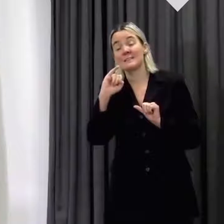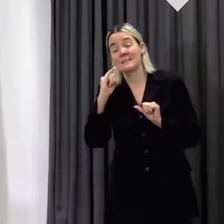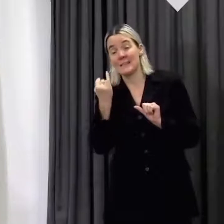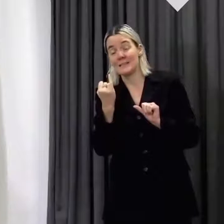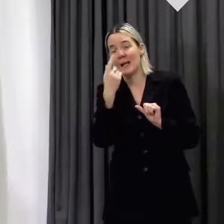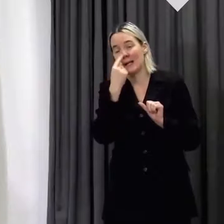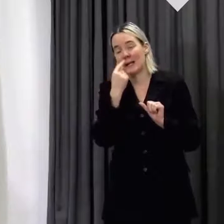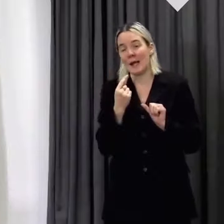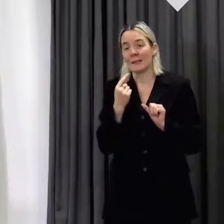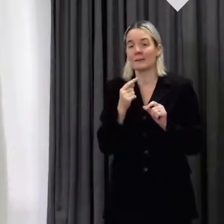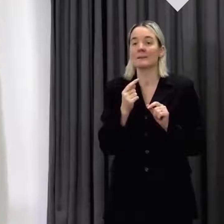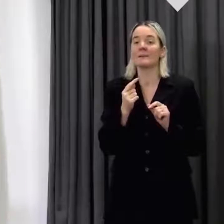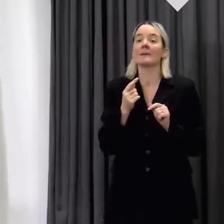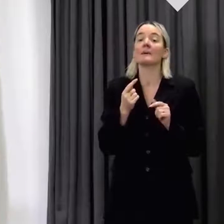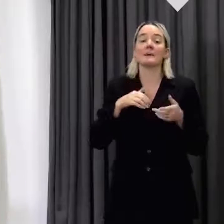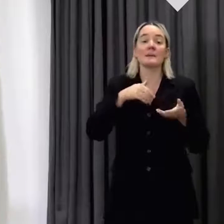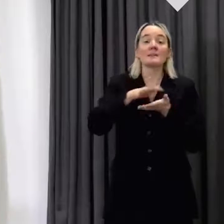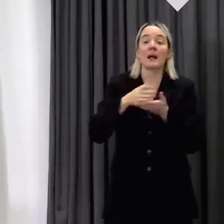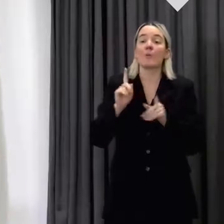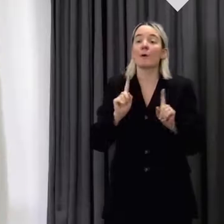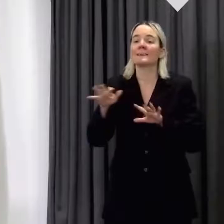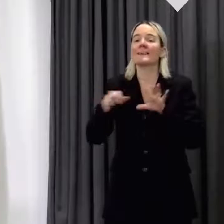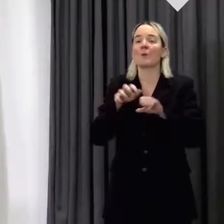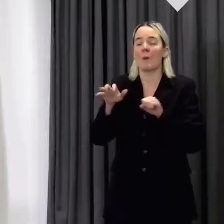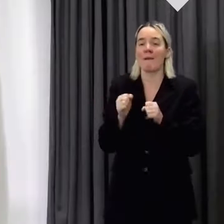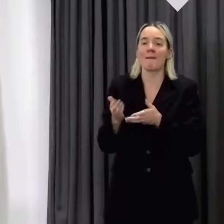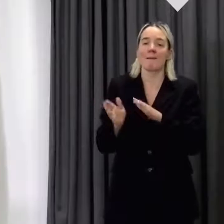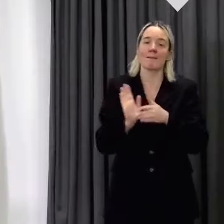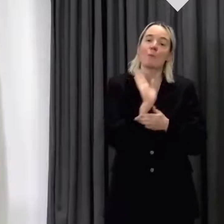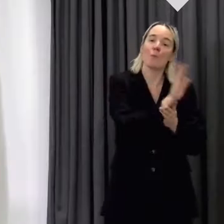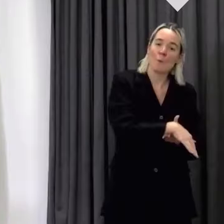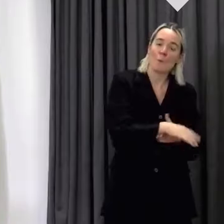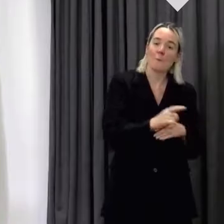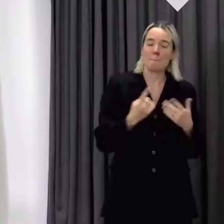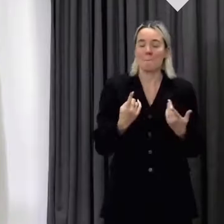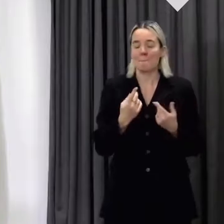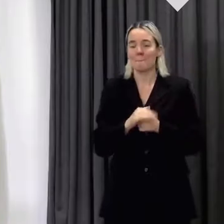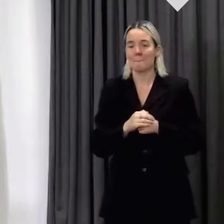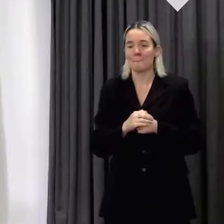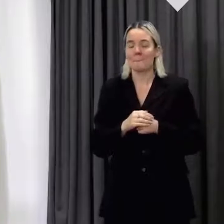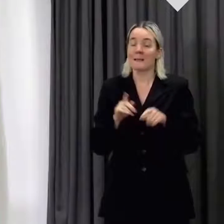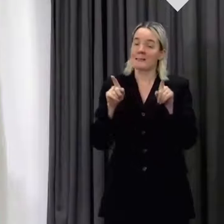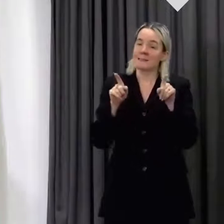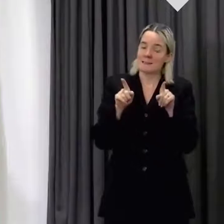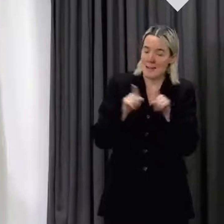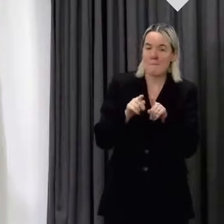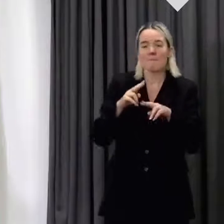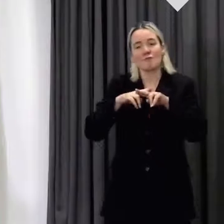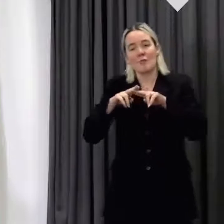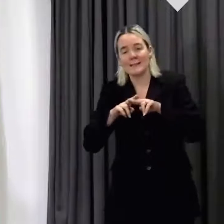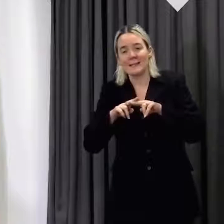takeaway services online. From that same date, indoor entertainment venues, including cinemas,